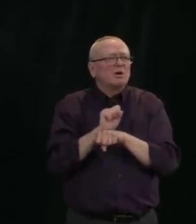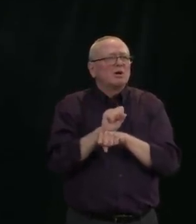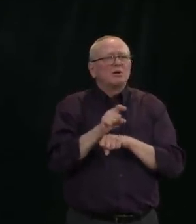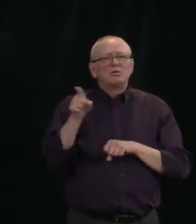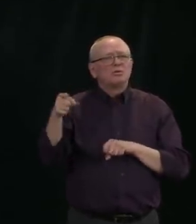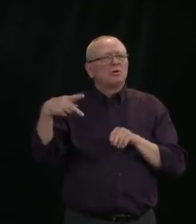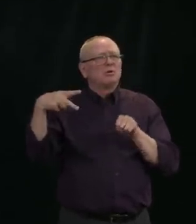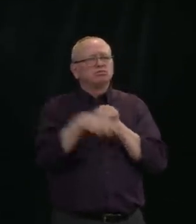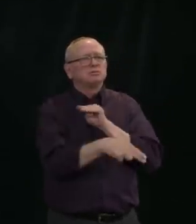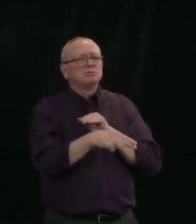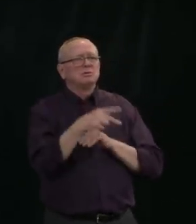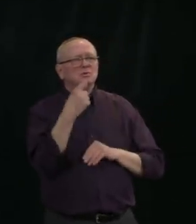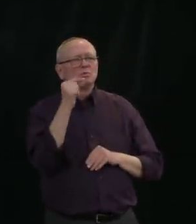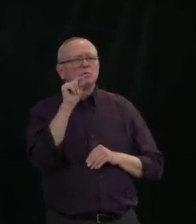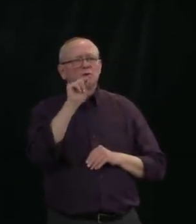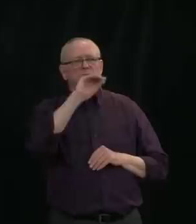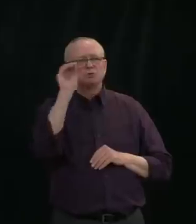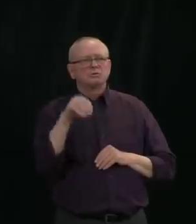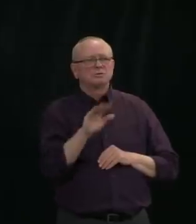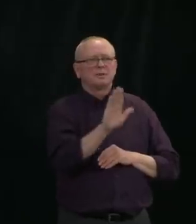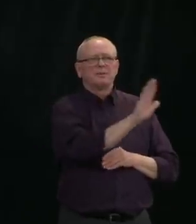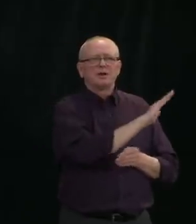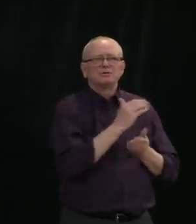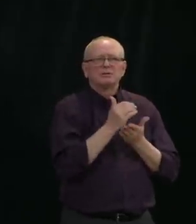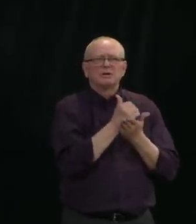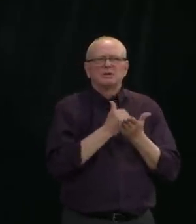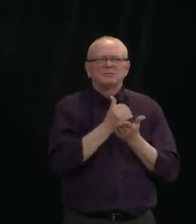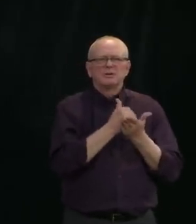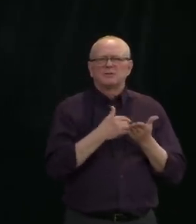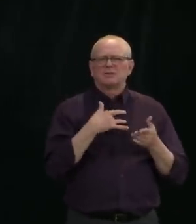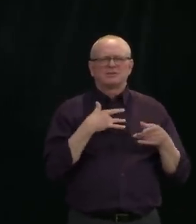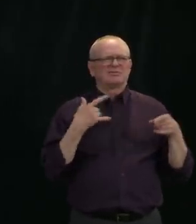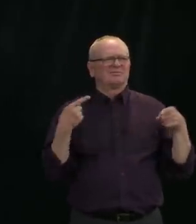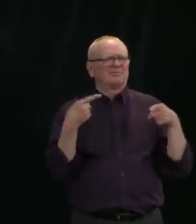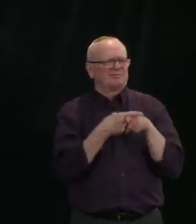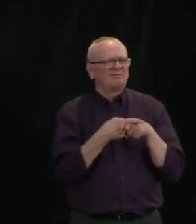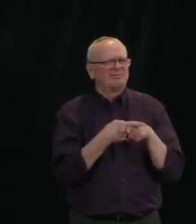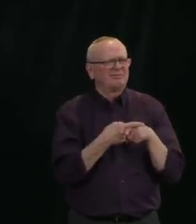bad timing for the government to be rolling out complicated new fee schedules.